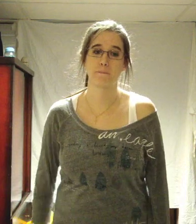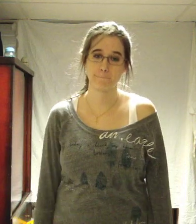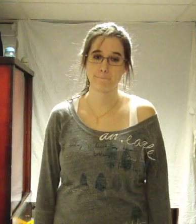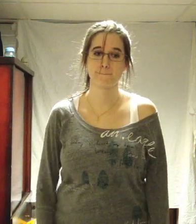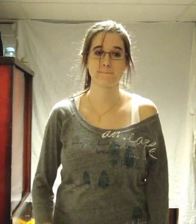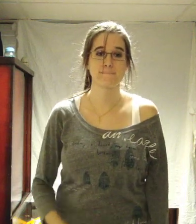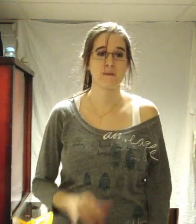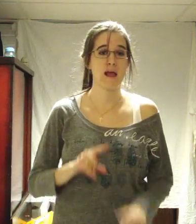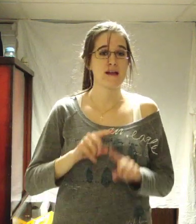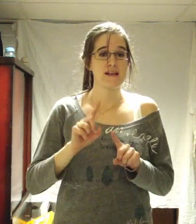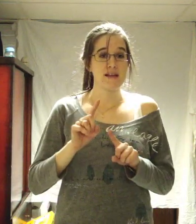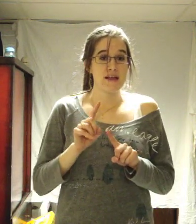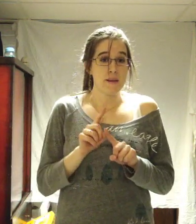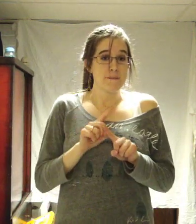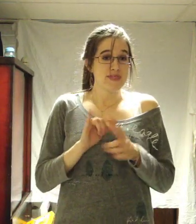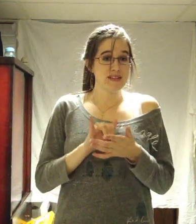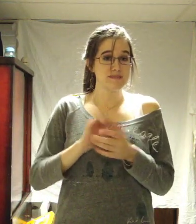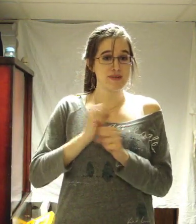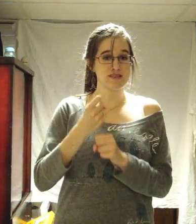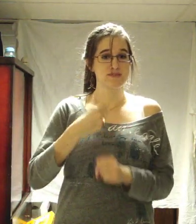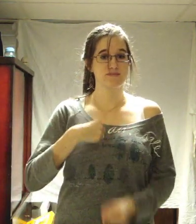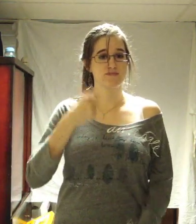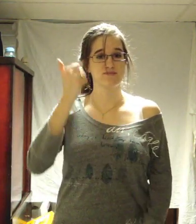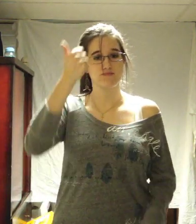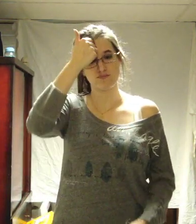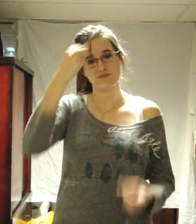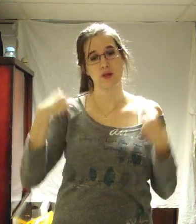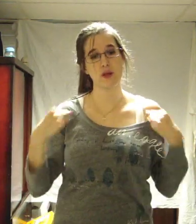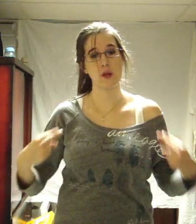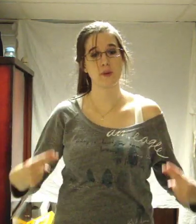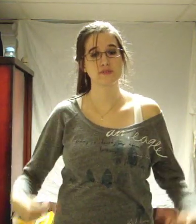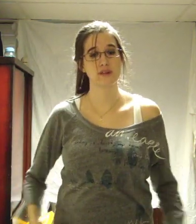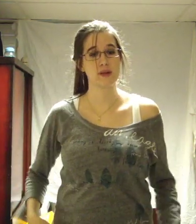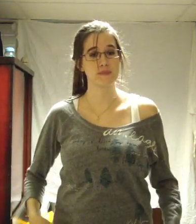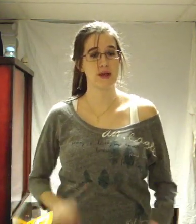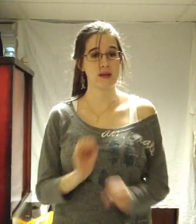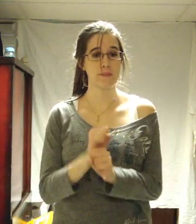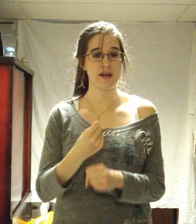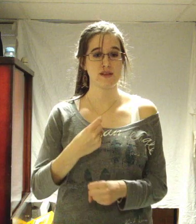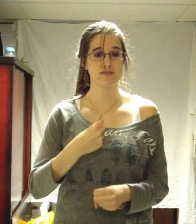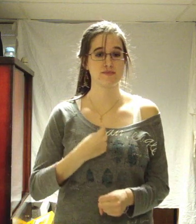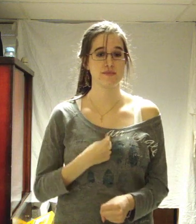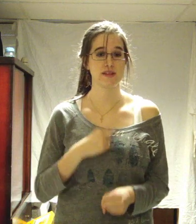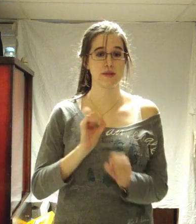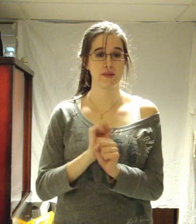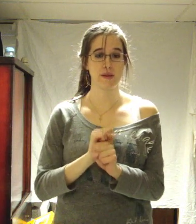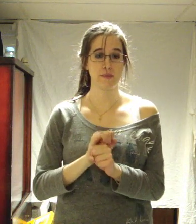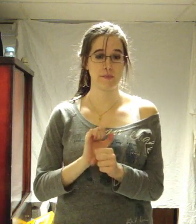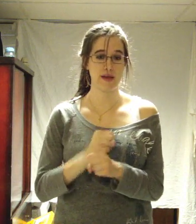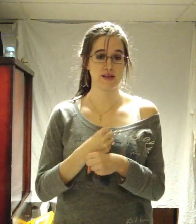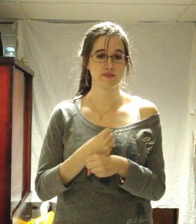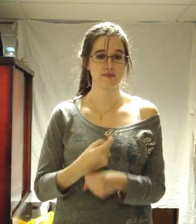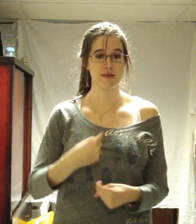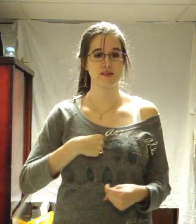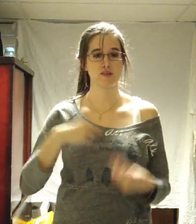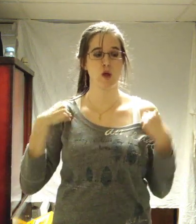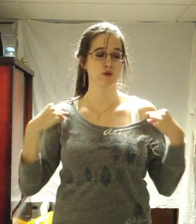that just makes me a dumb human That just makes